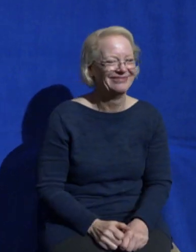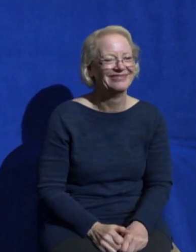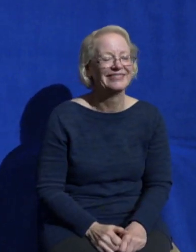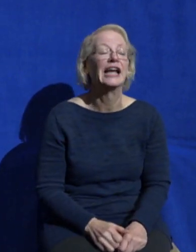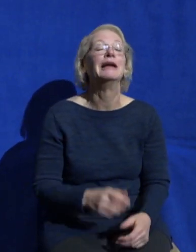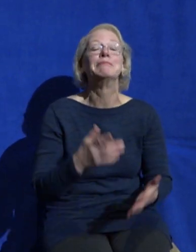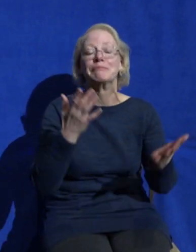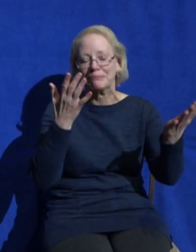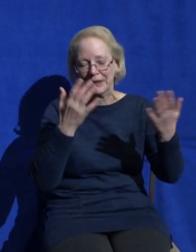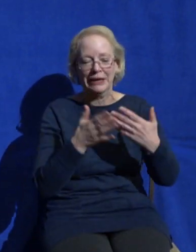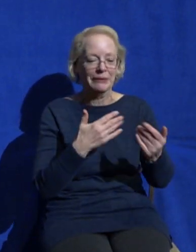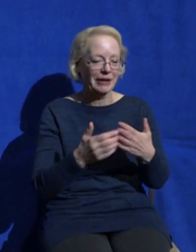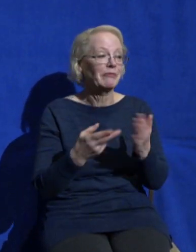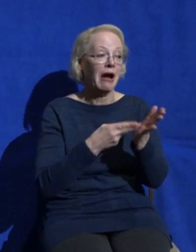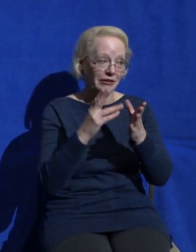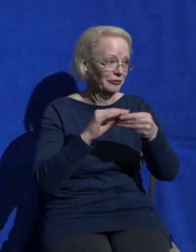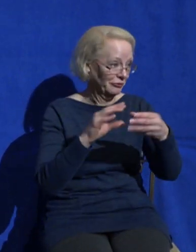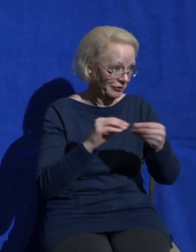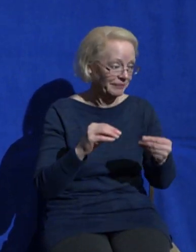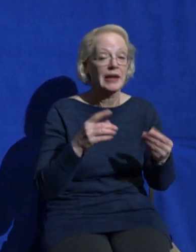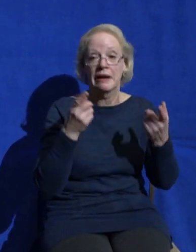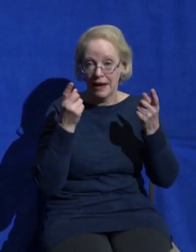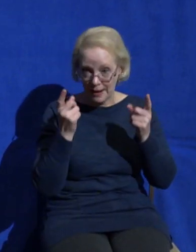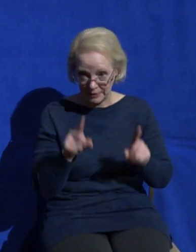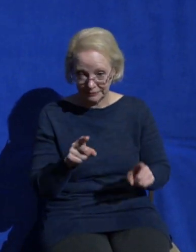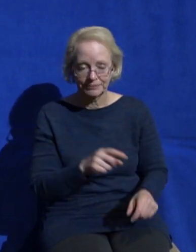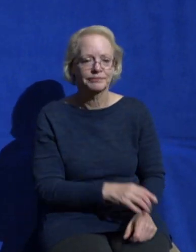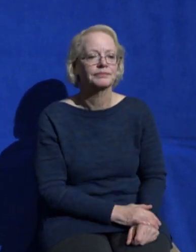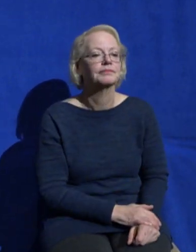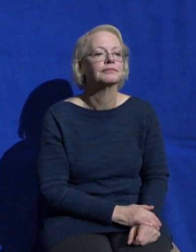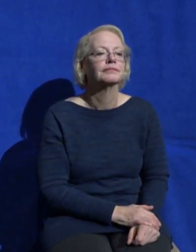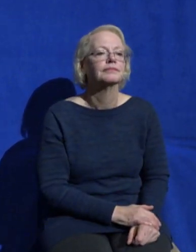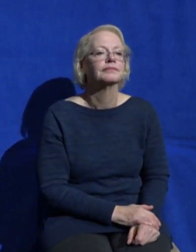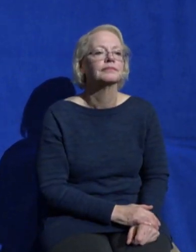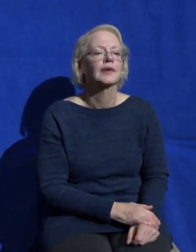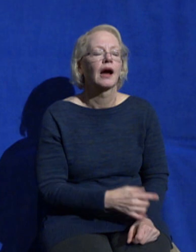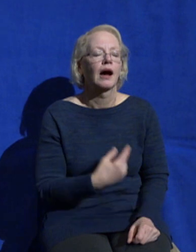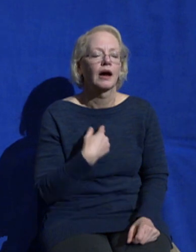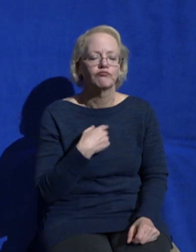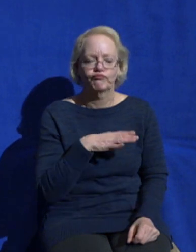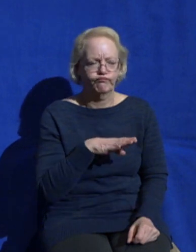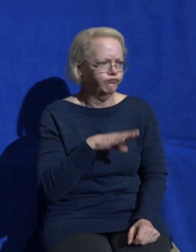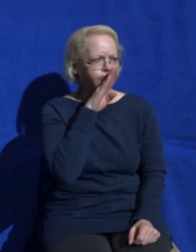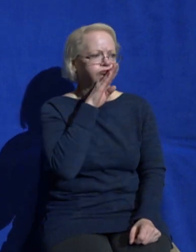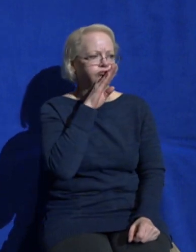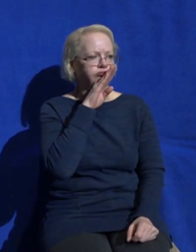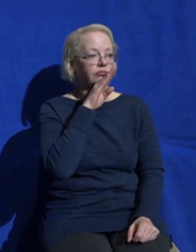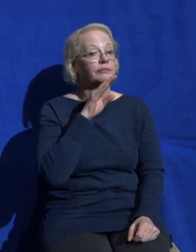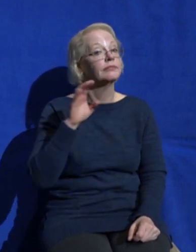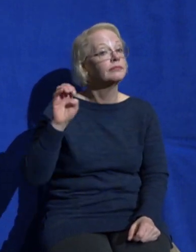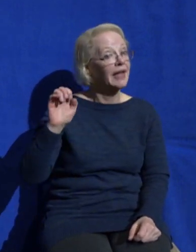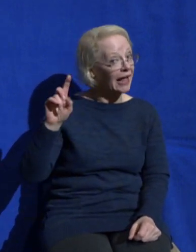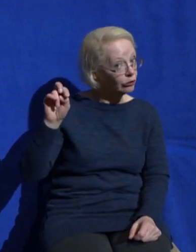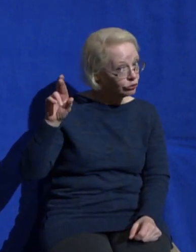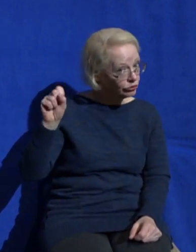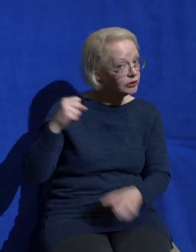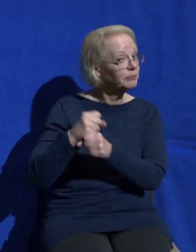where I was so frustrated by a decision that the elders made and I had to submit to that decision